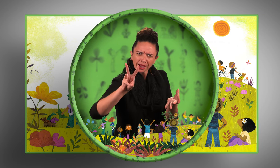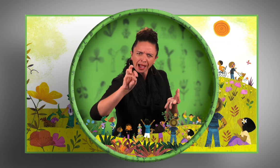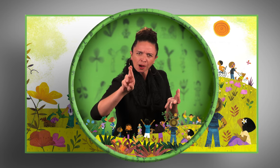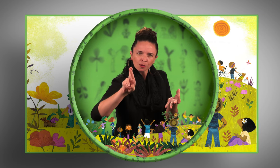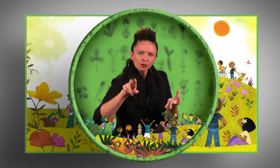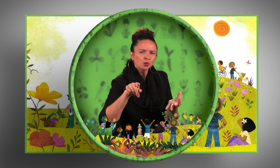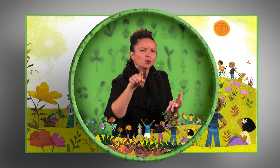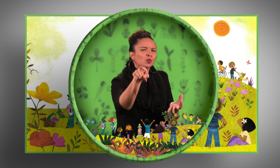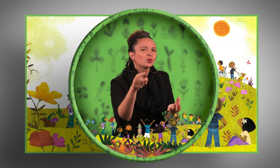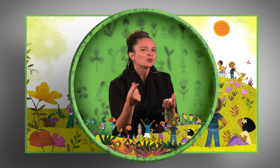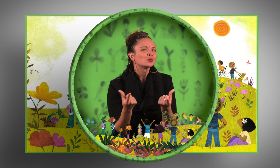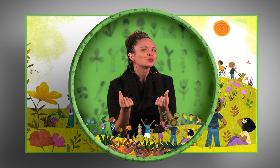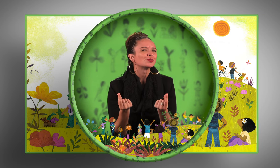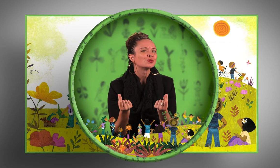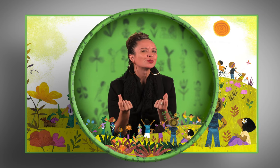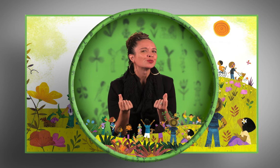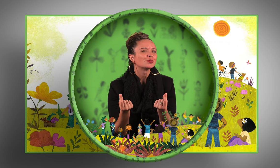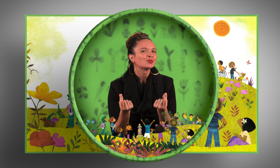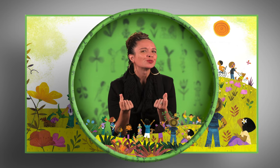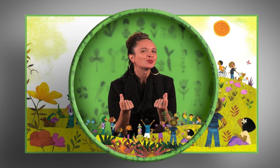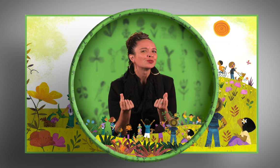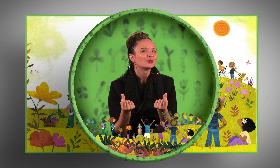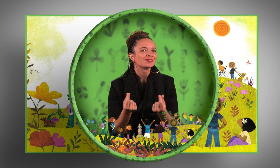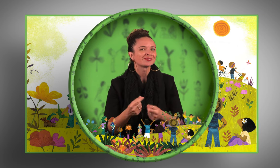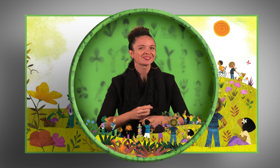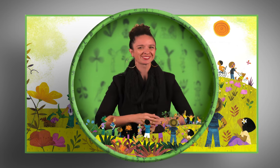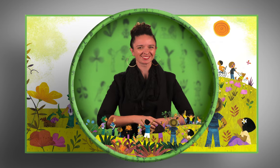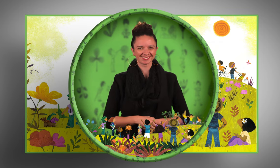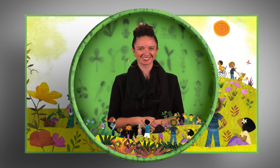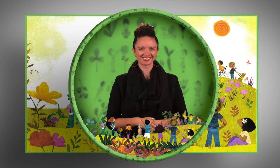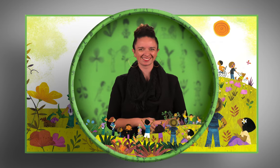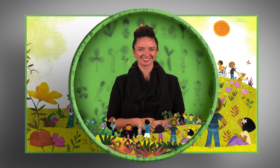What will you do with your powers?